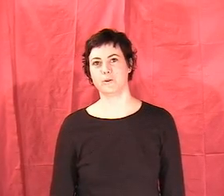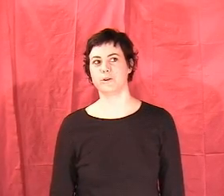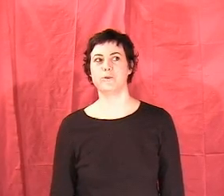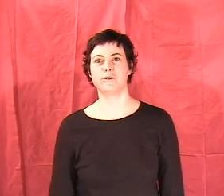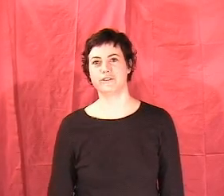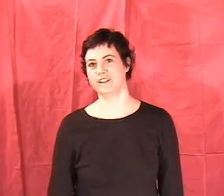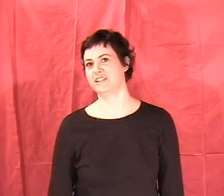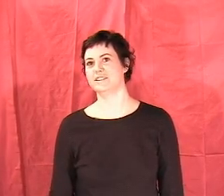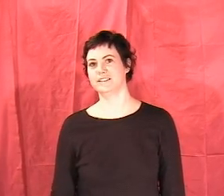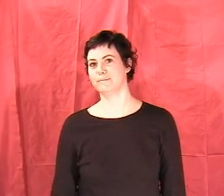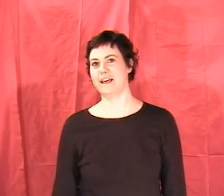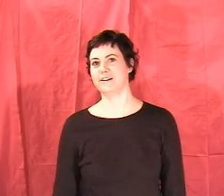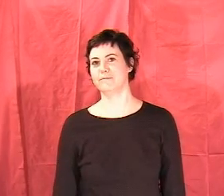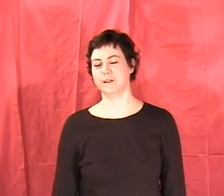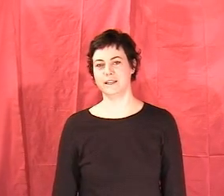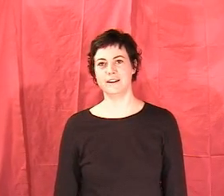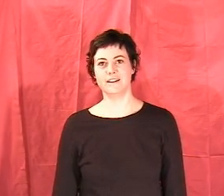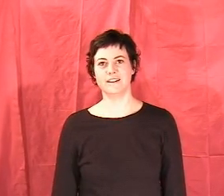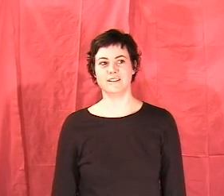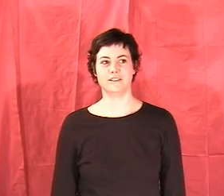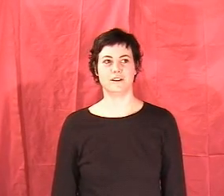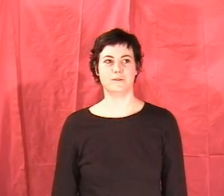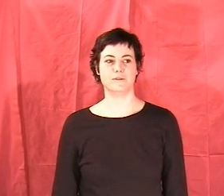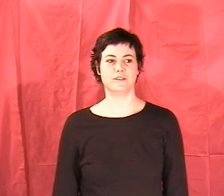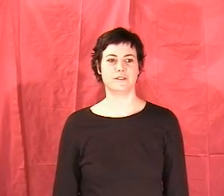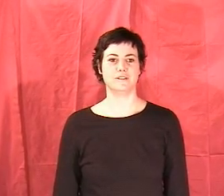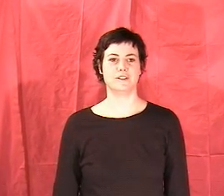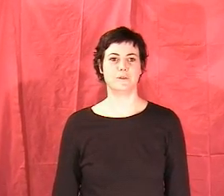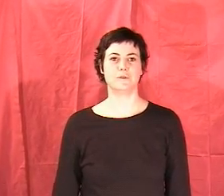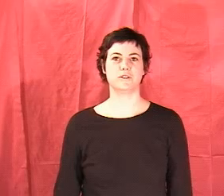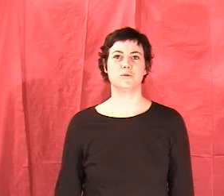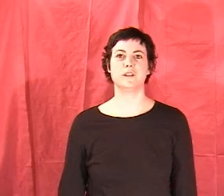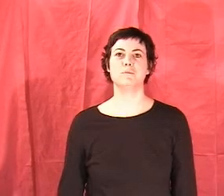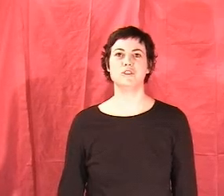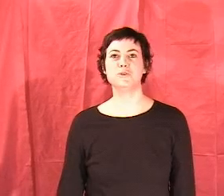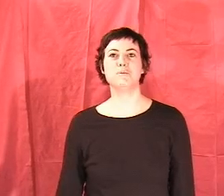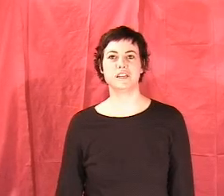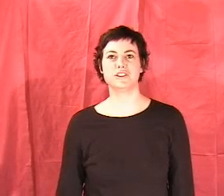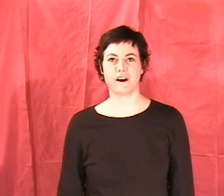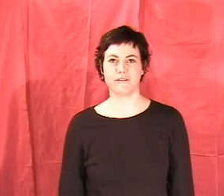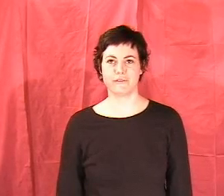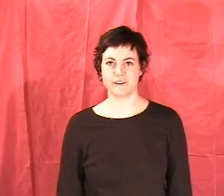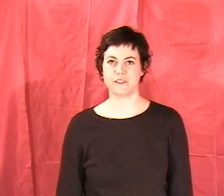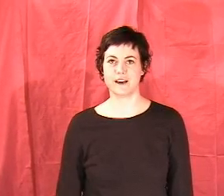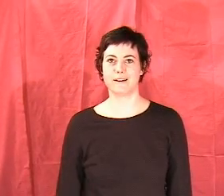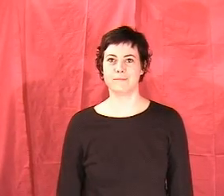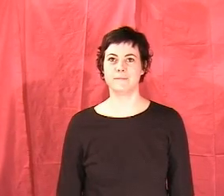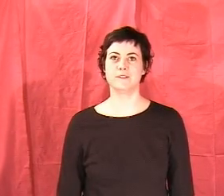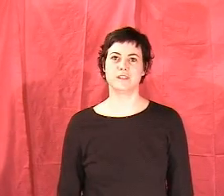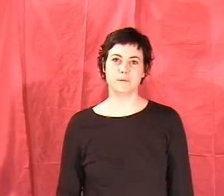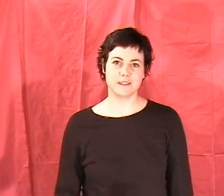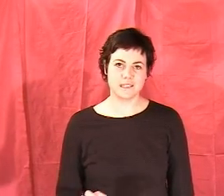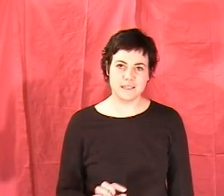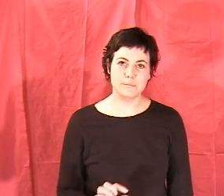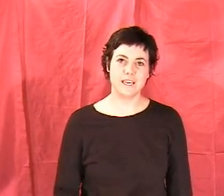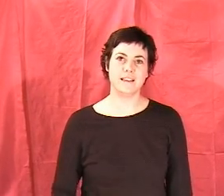or a quarter of an inch. It doesn't matter. But don't, don't trim too much off the first time. Start with a little bit,